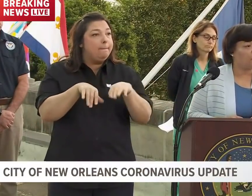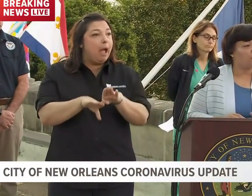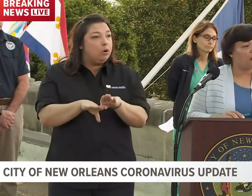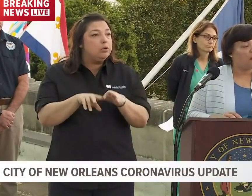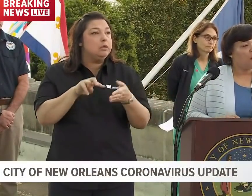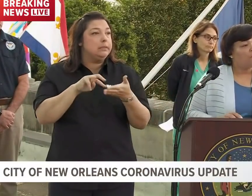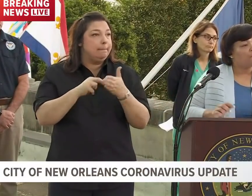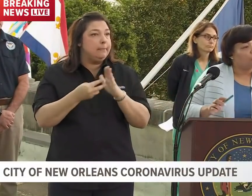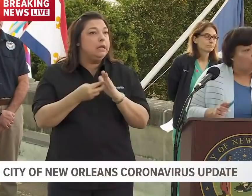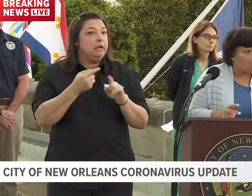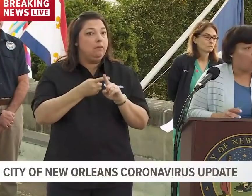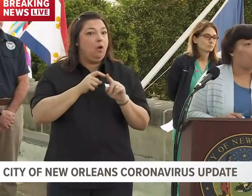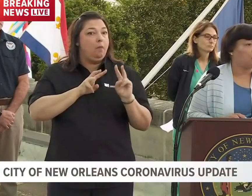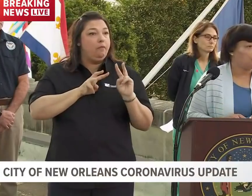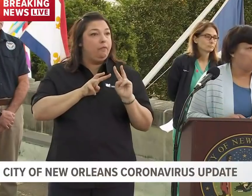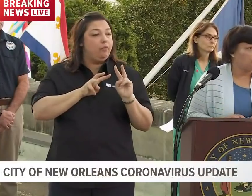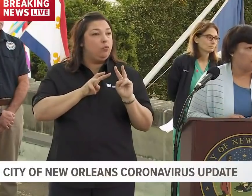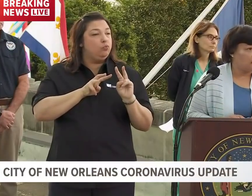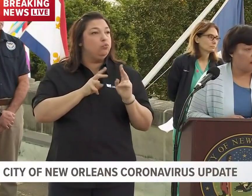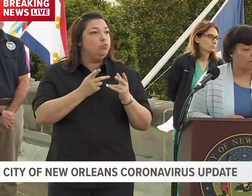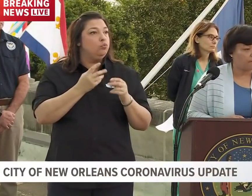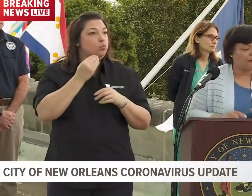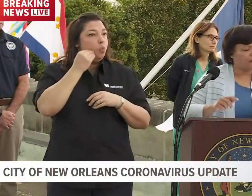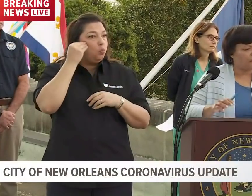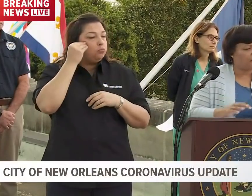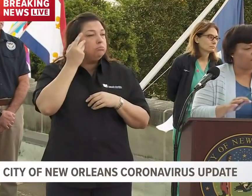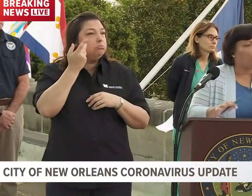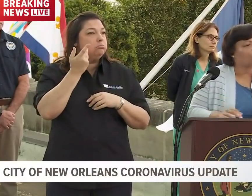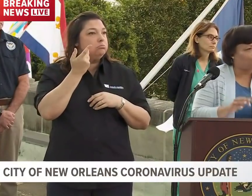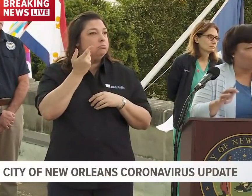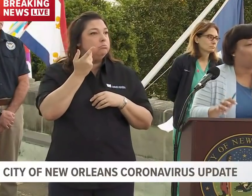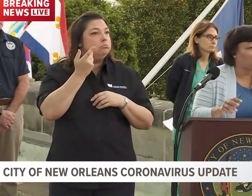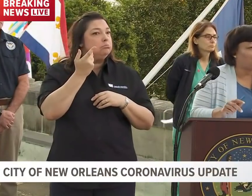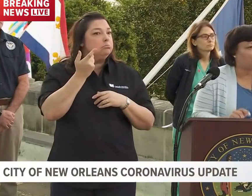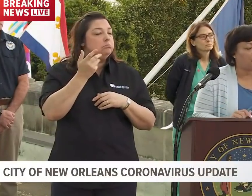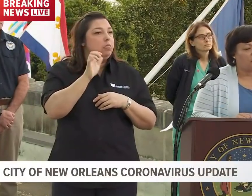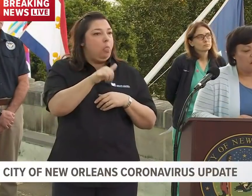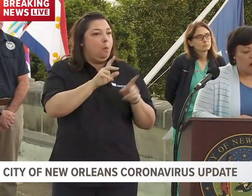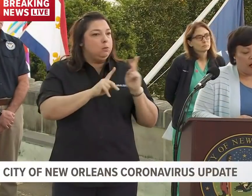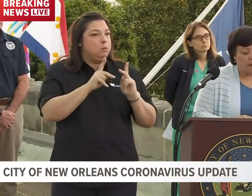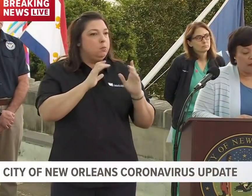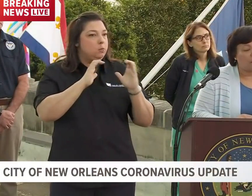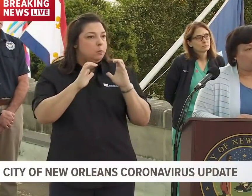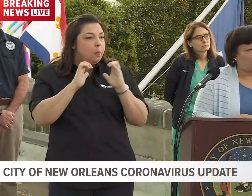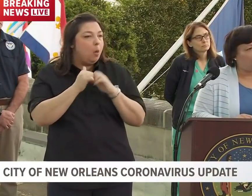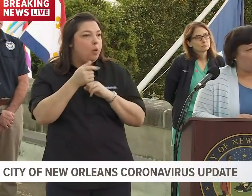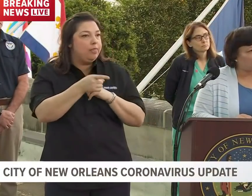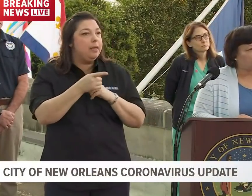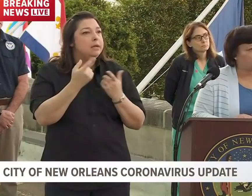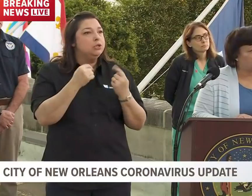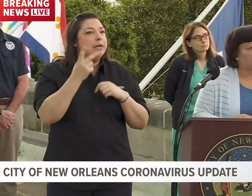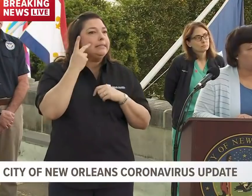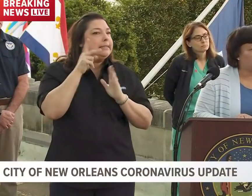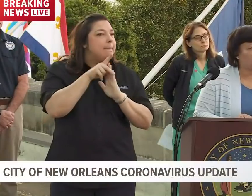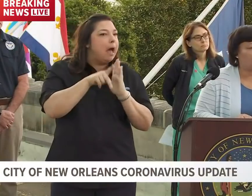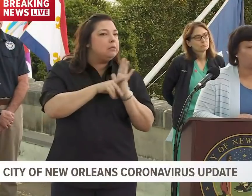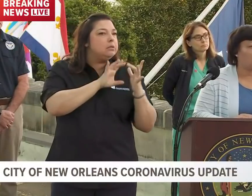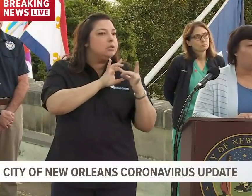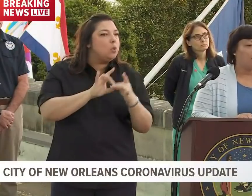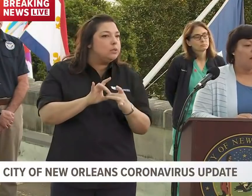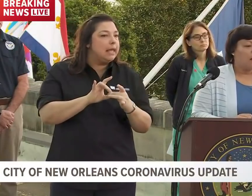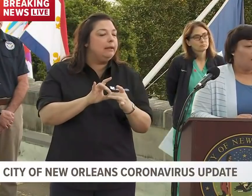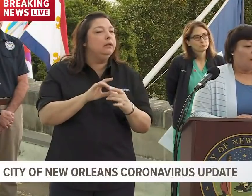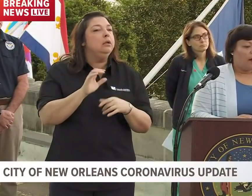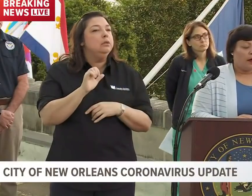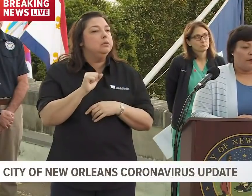you know, meaning from the funeral community, meaning the mortuary community and looking at policies associated with that.